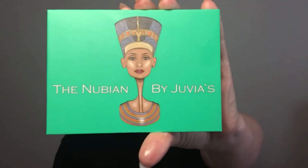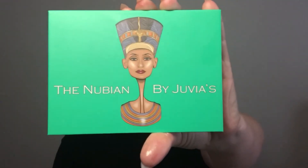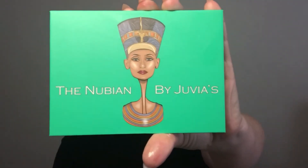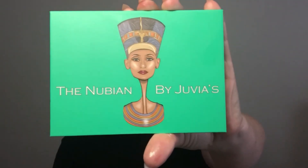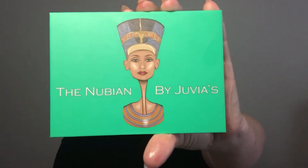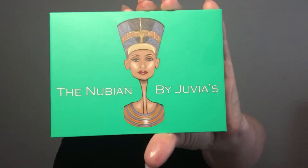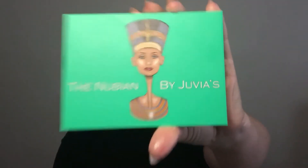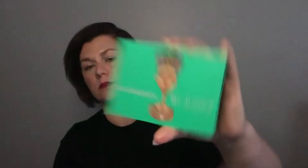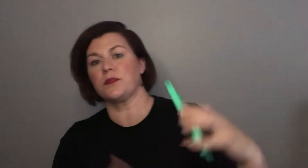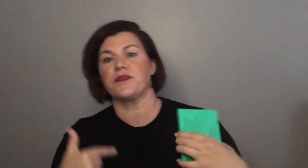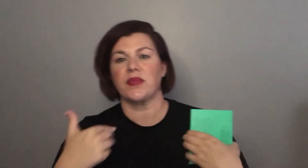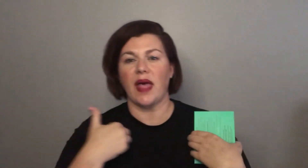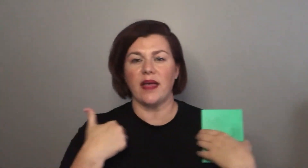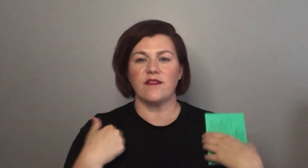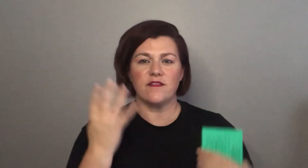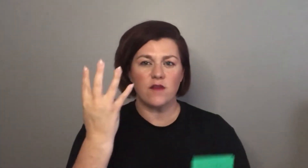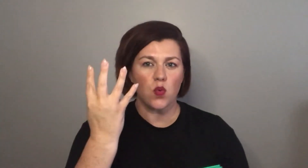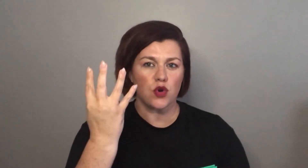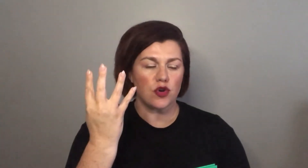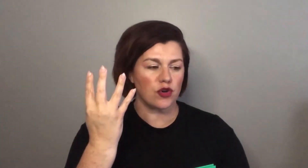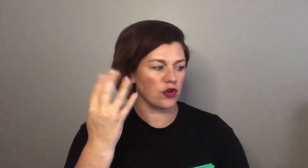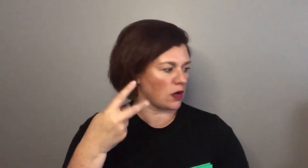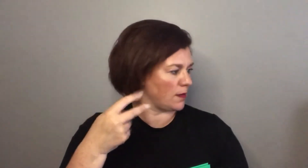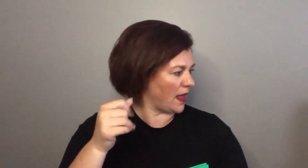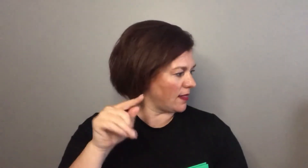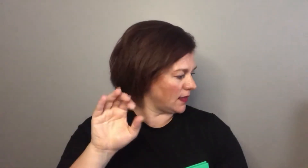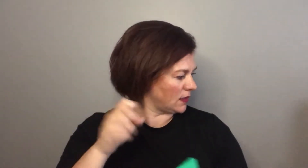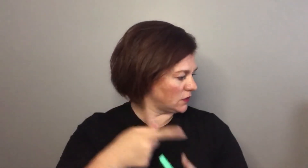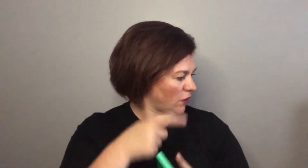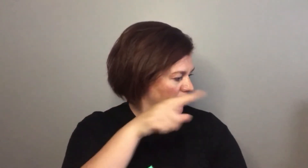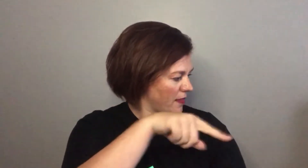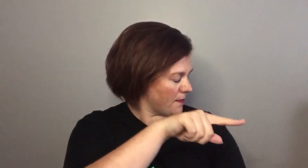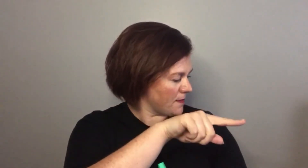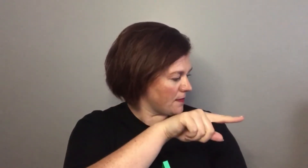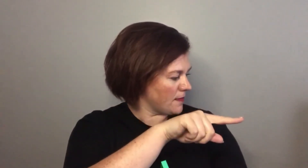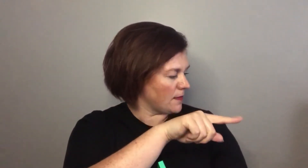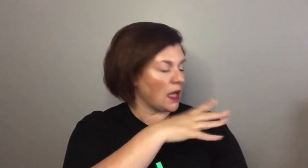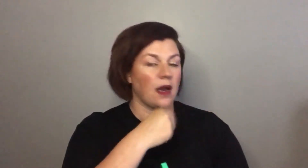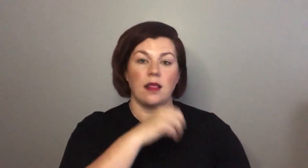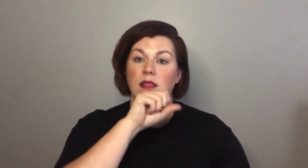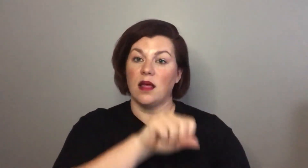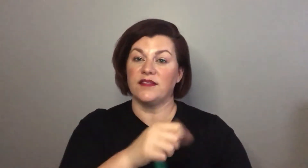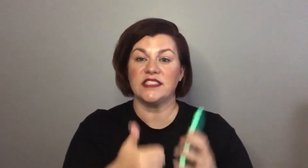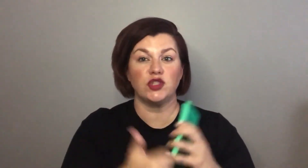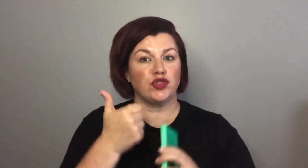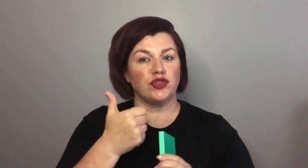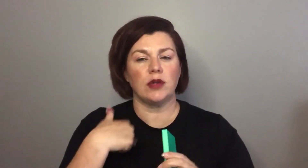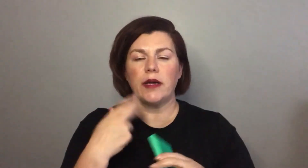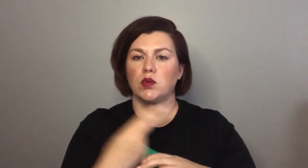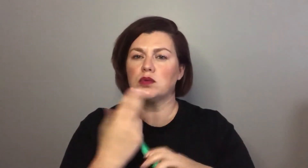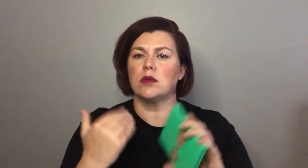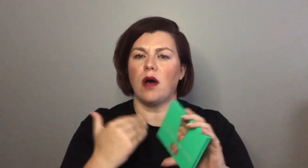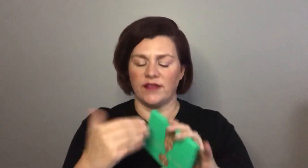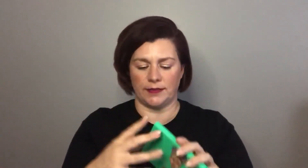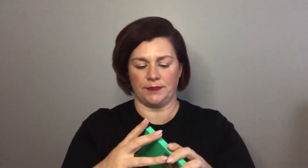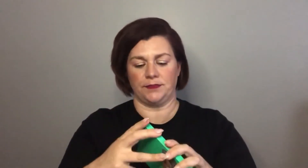places for eyeshadow I have four of their palettes right now and I love every